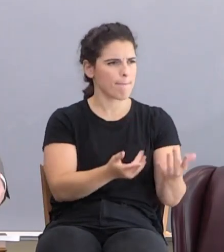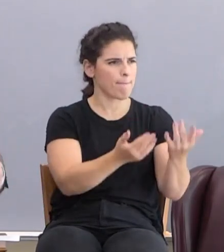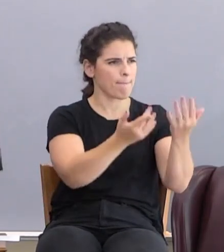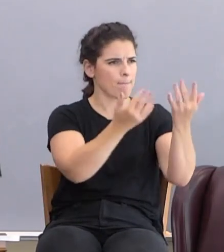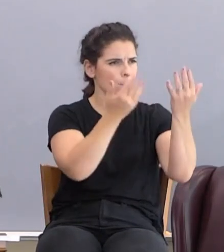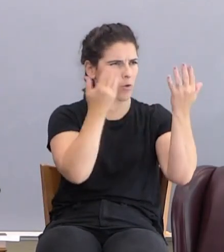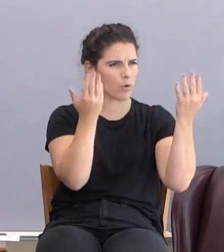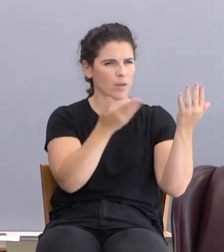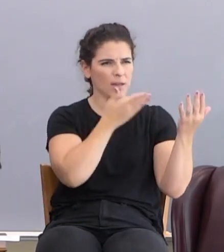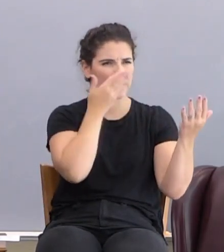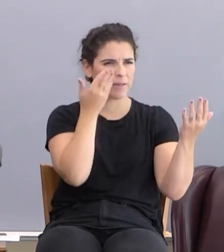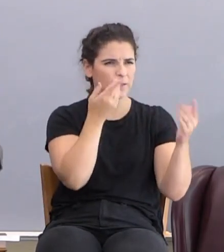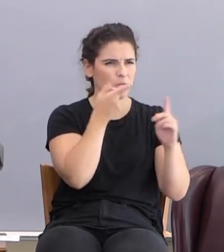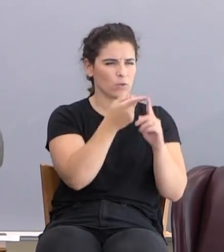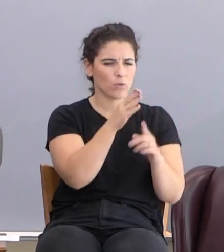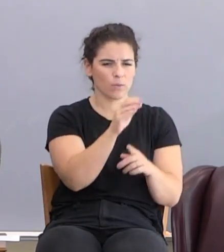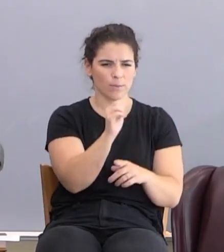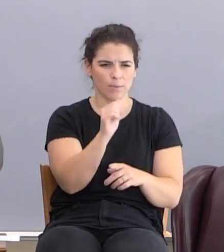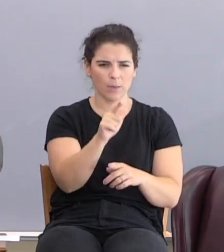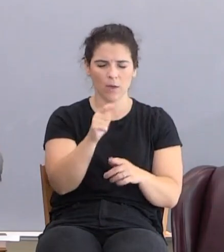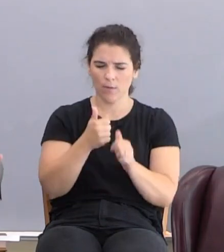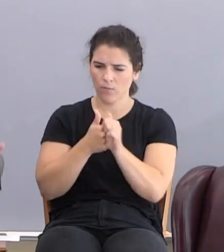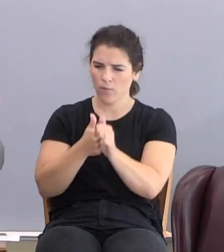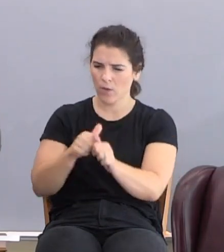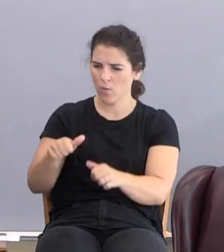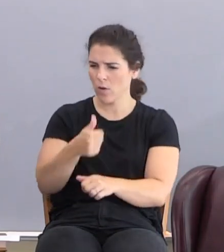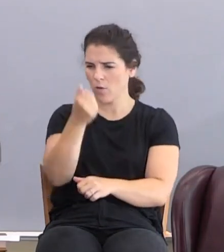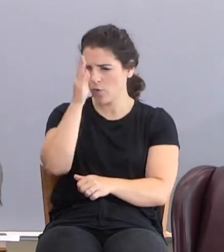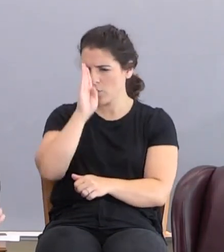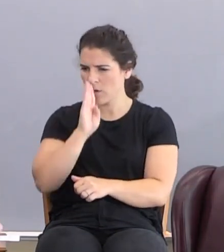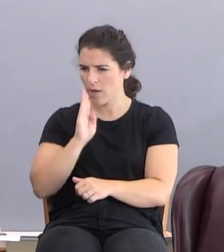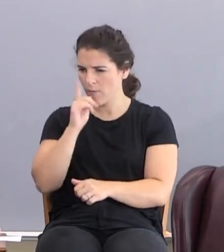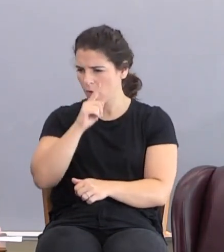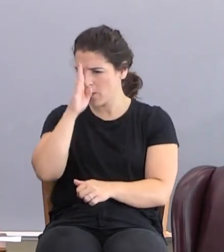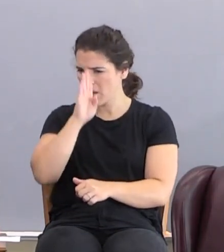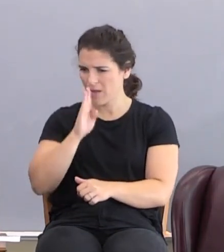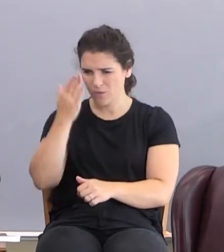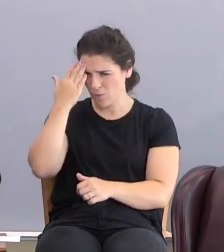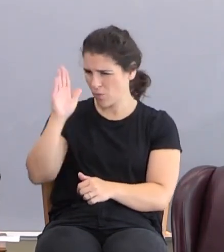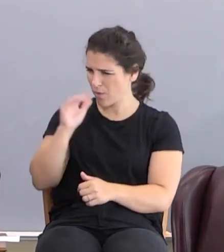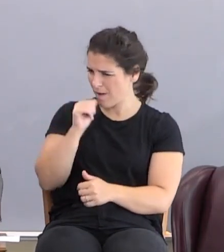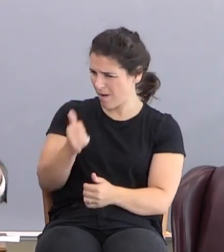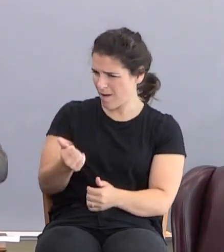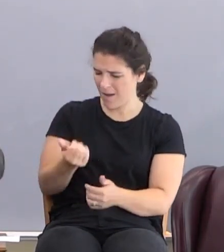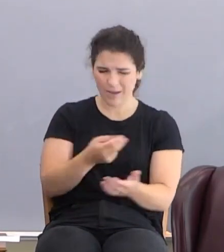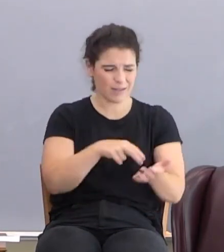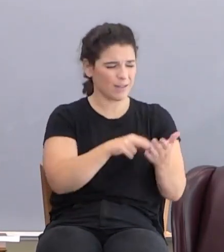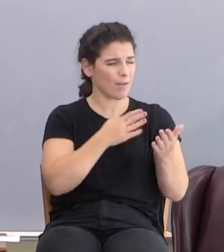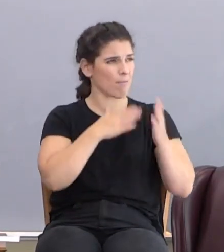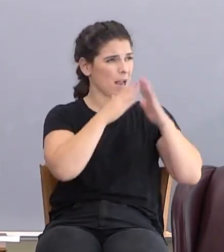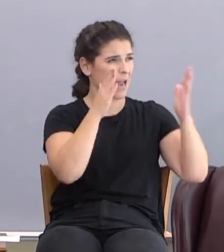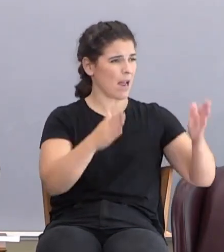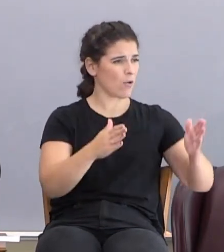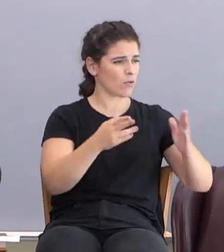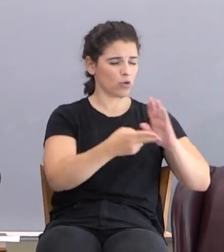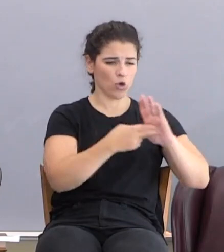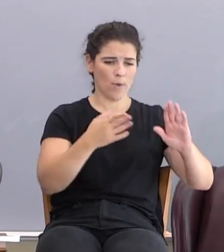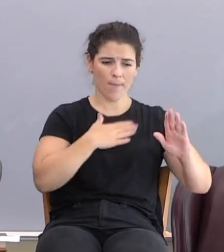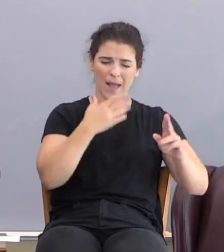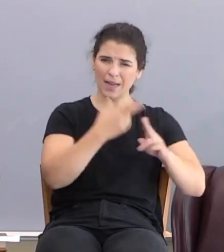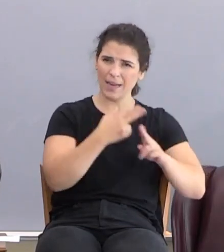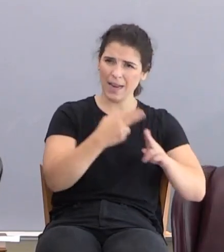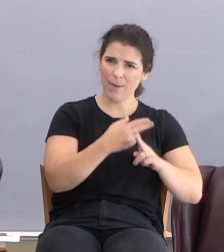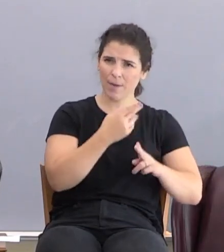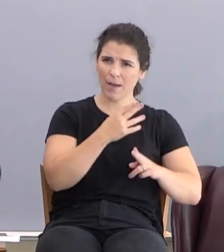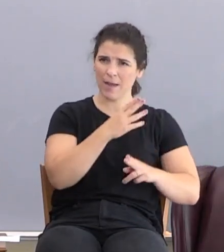whom you know not, and come and stand before me in this house, which is called by my name, and say